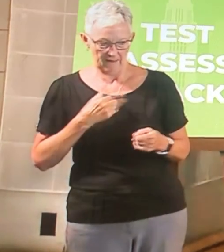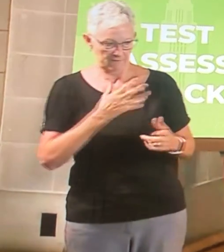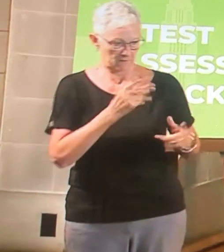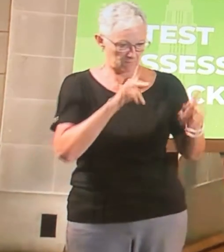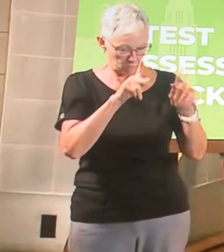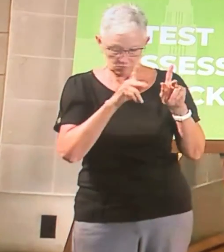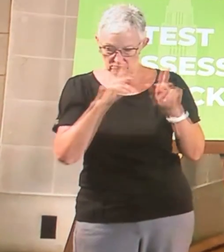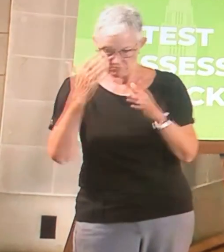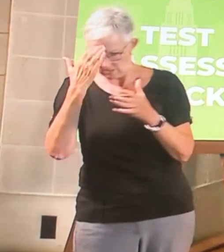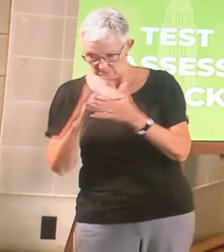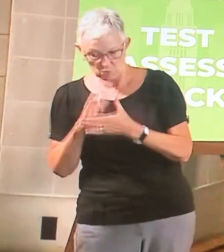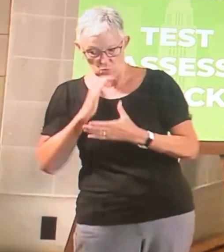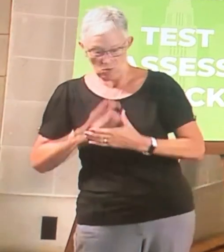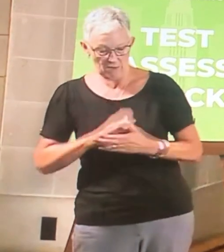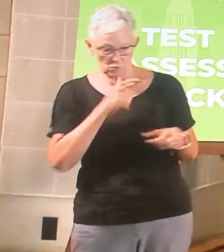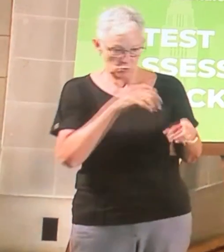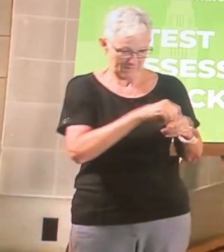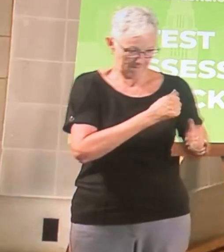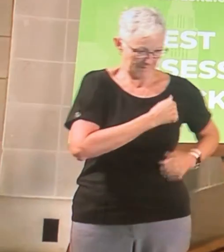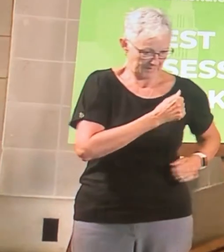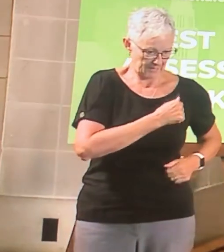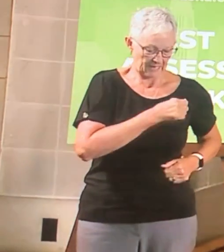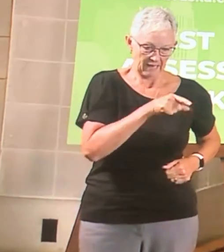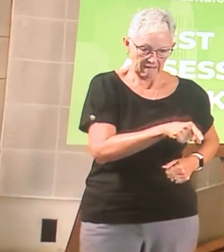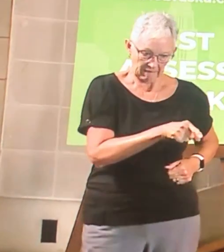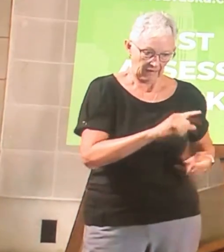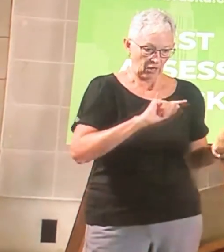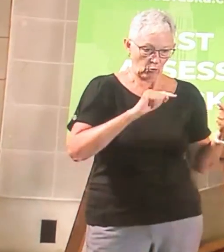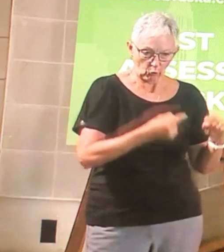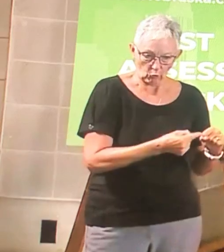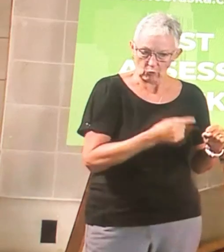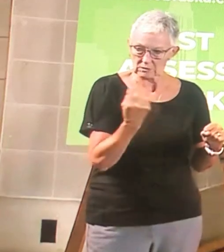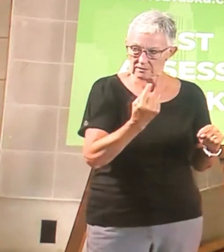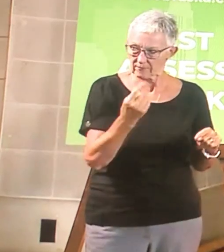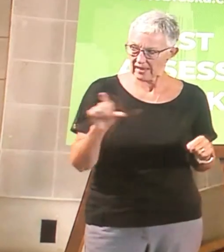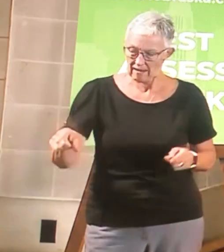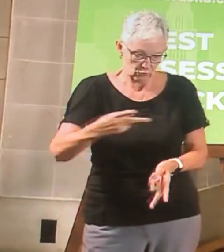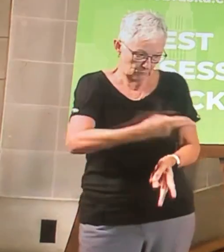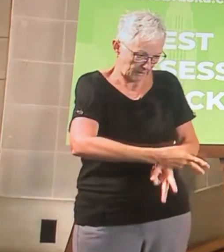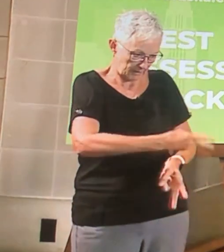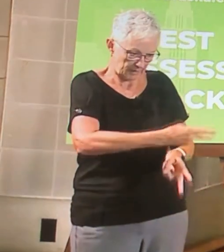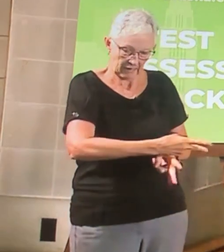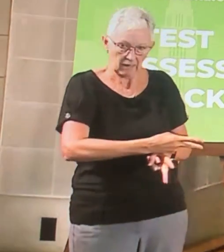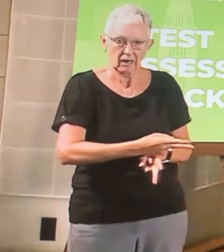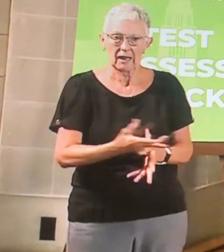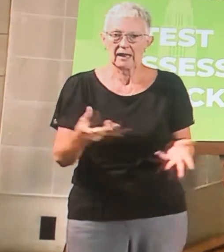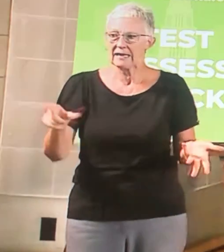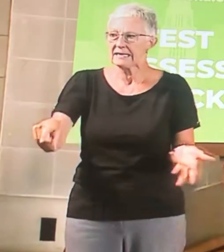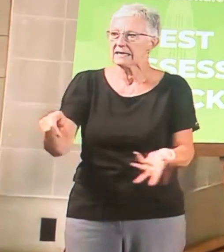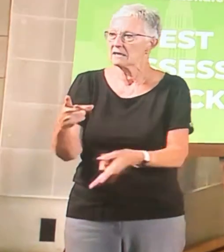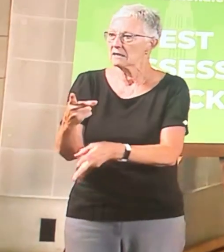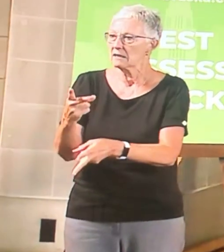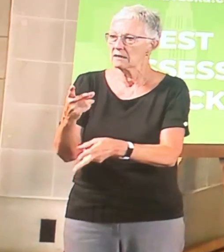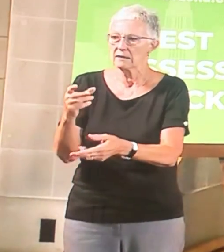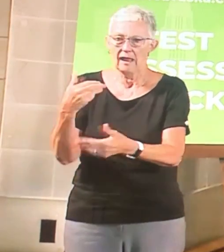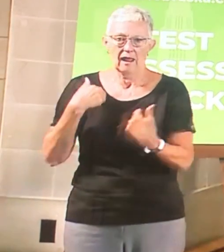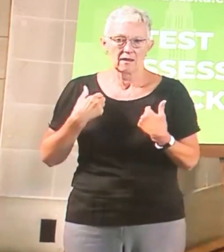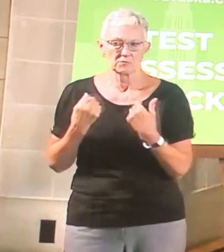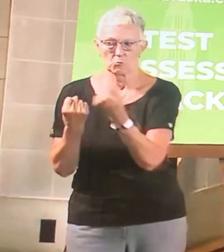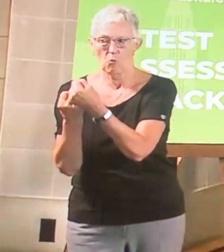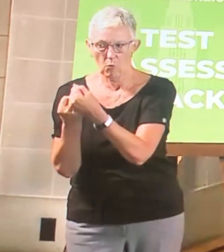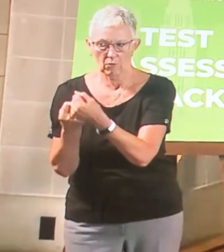and their families and all the issues that go into this when we're talking about again just from getting kids to activities to